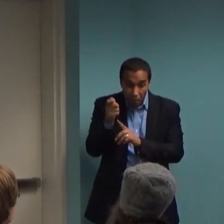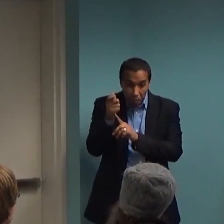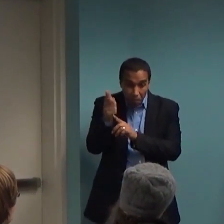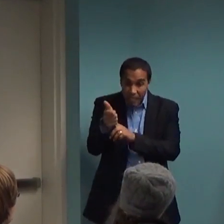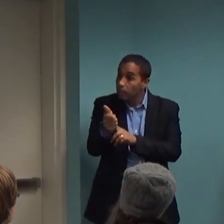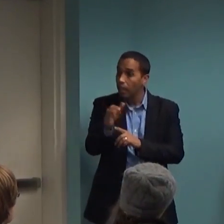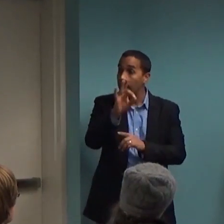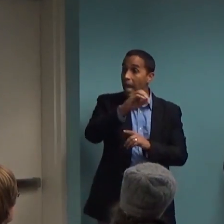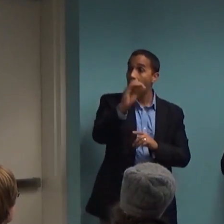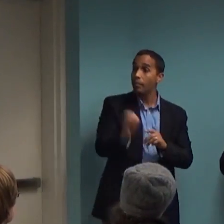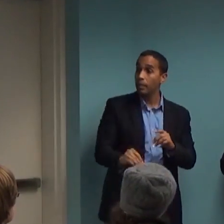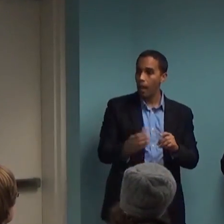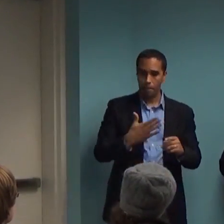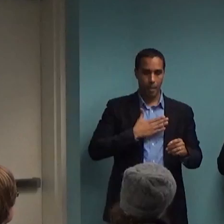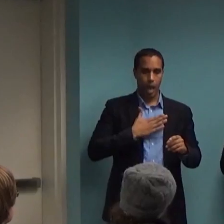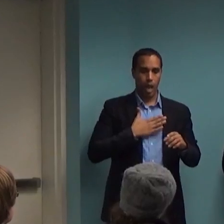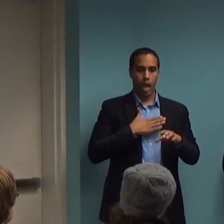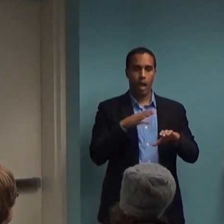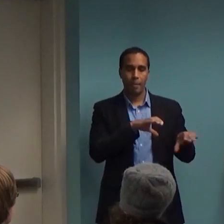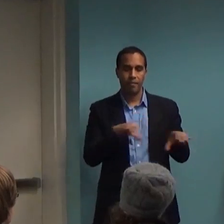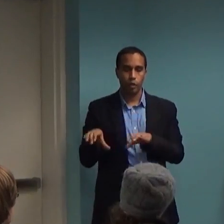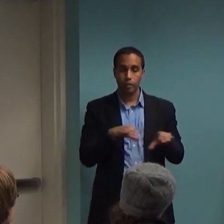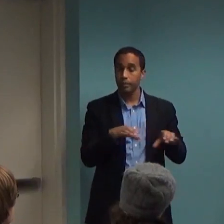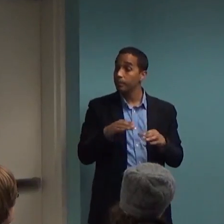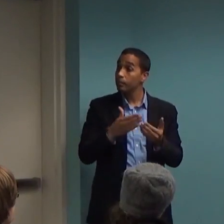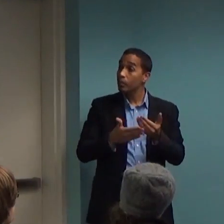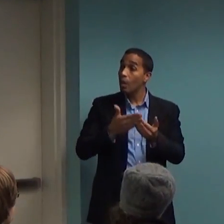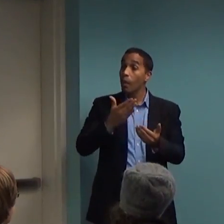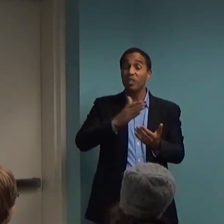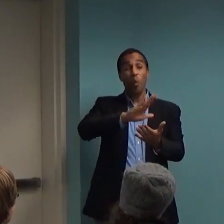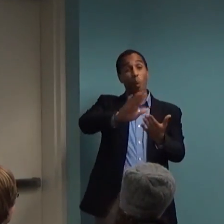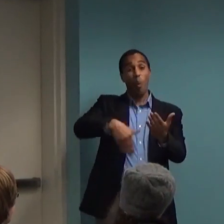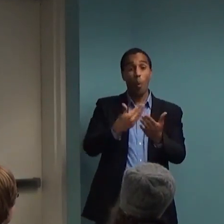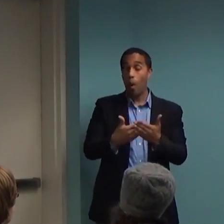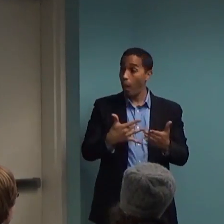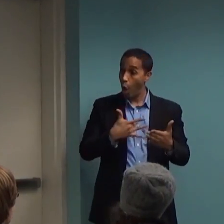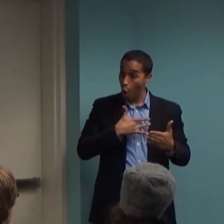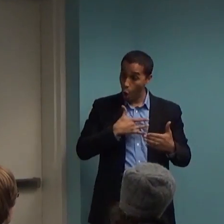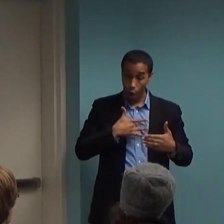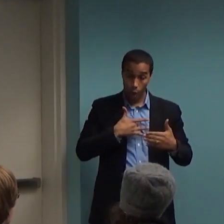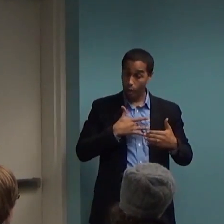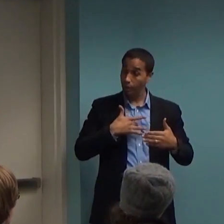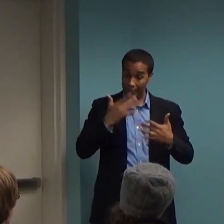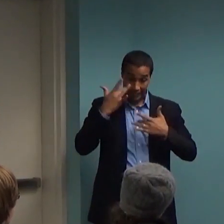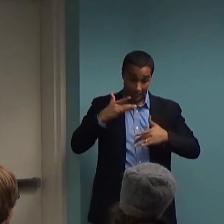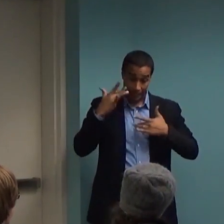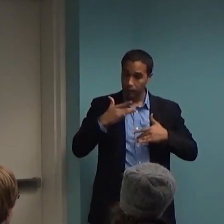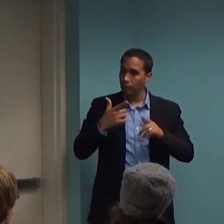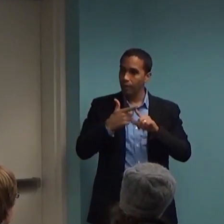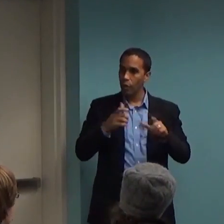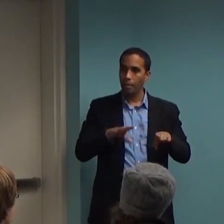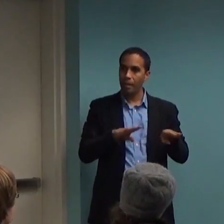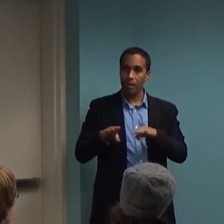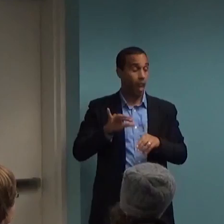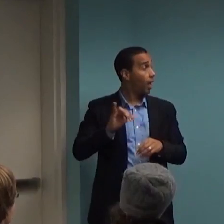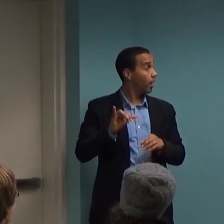And, almost all cases of cardiovascular disease are due to behavior. So, like our friend here who's on his way to a heart attack.